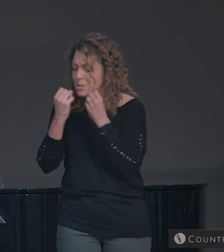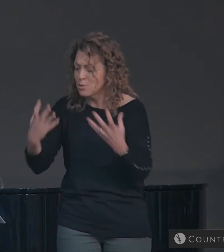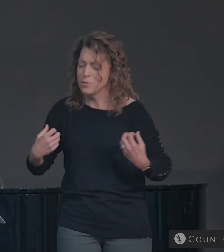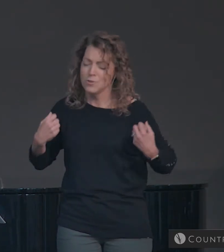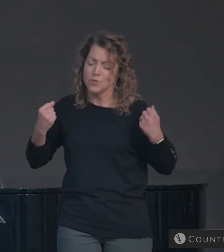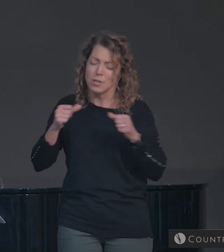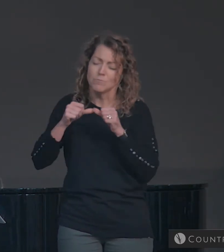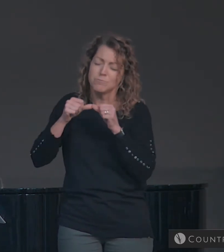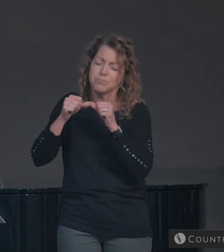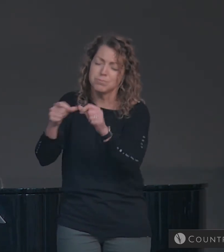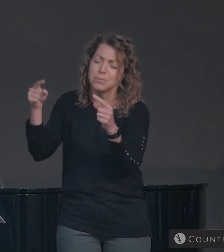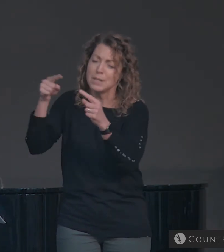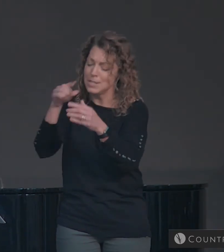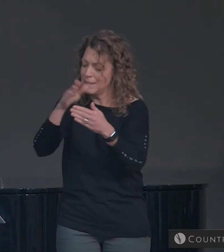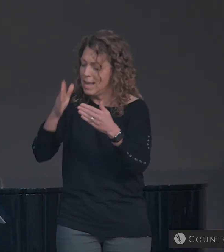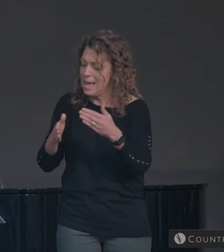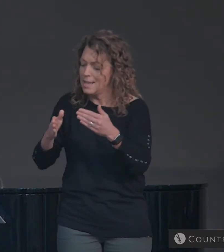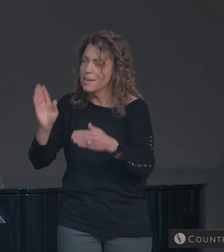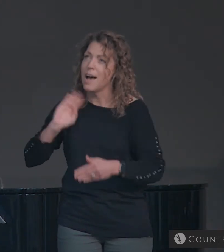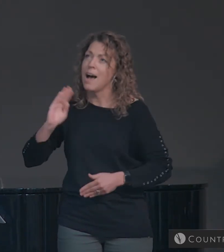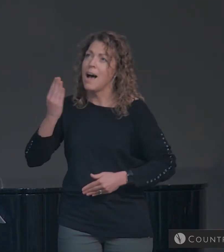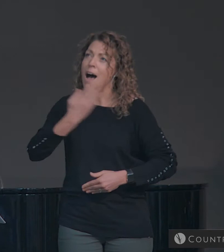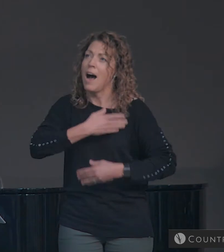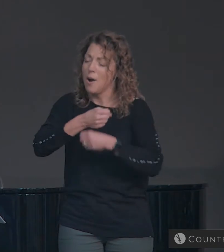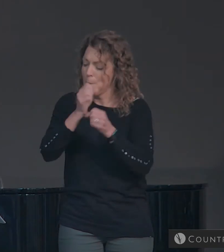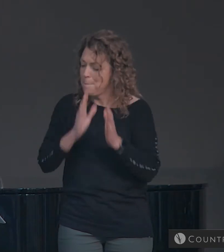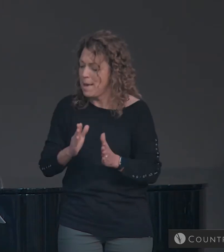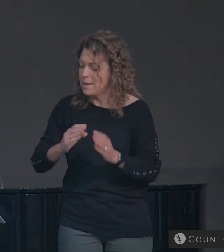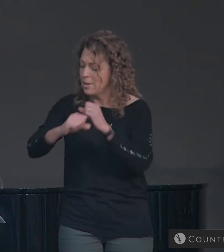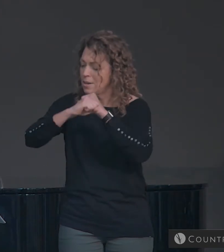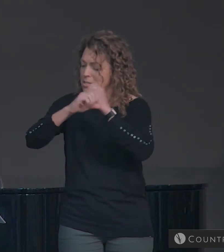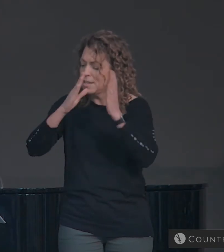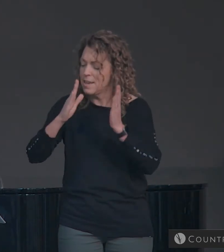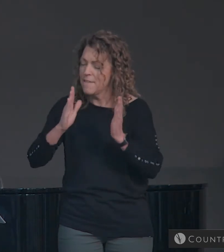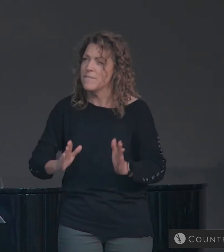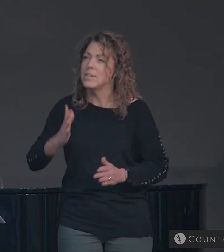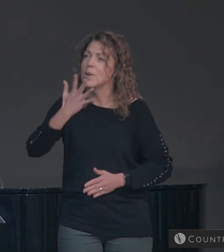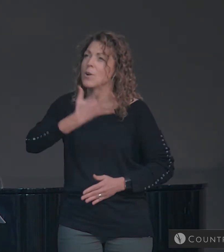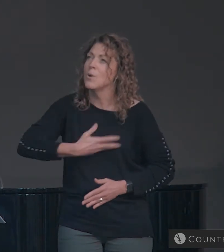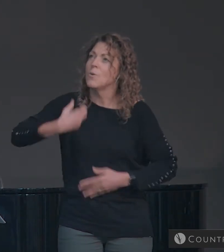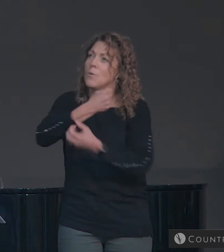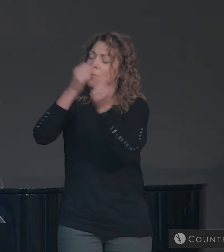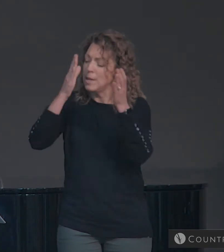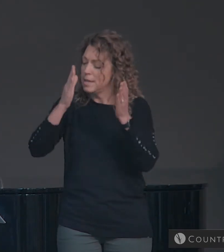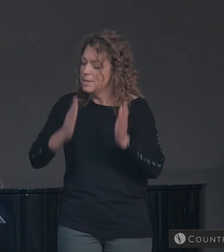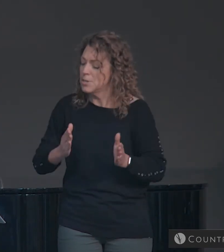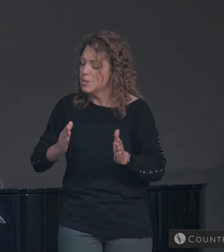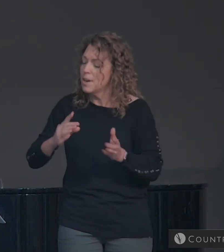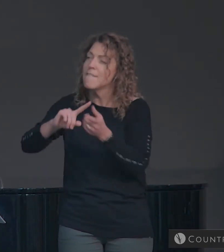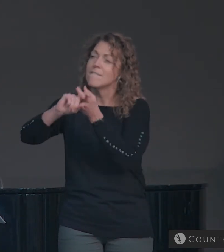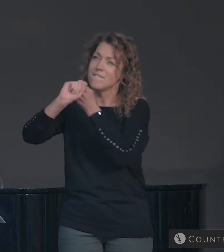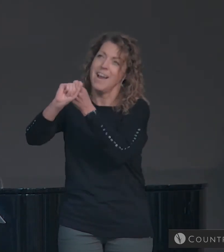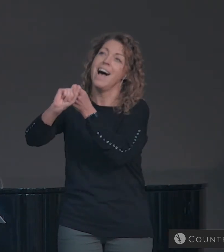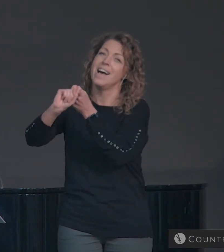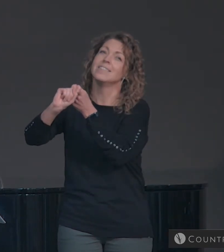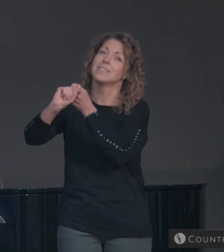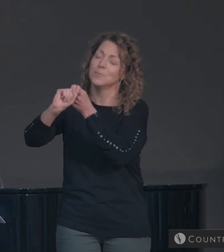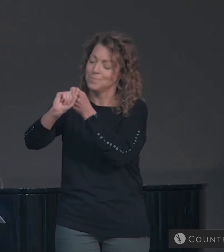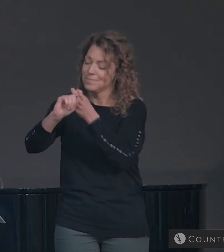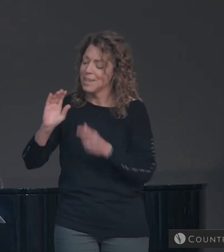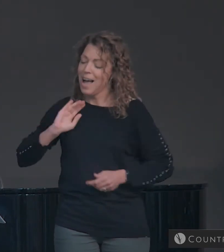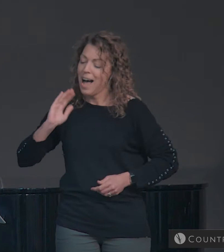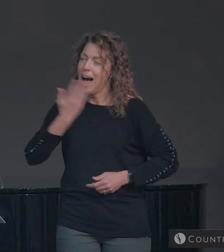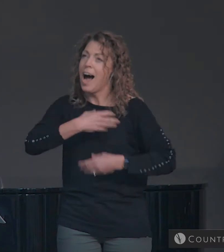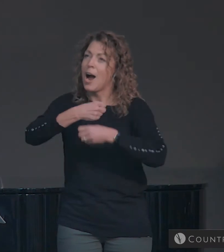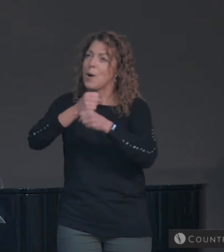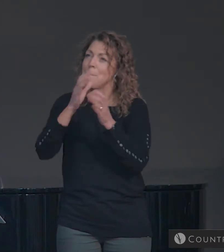to the end Our maker, defender, redeemer, and friend Our